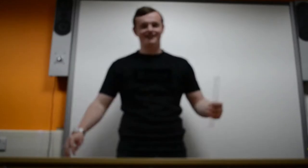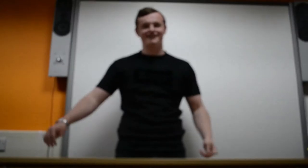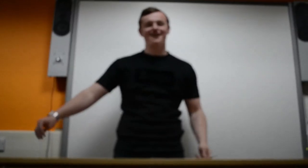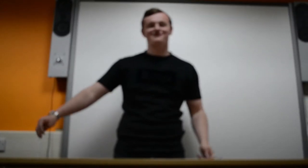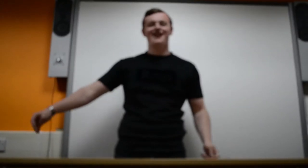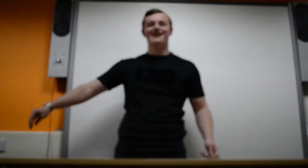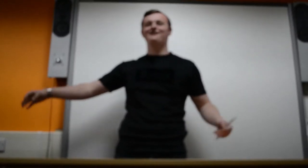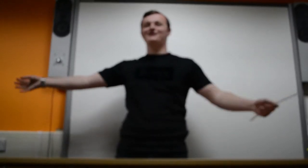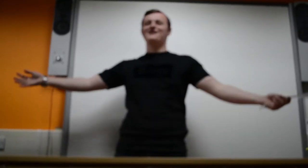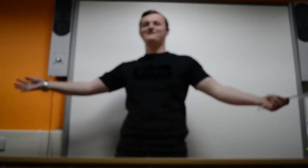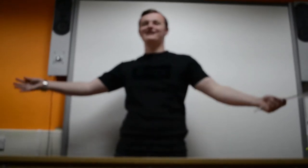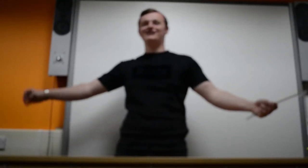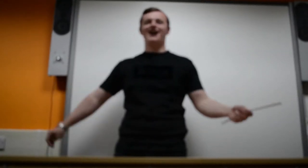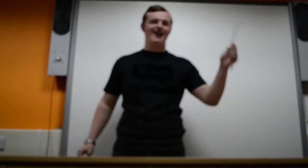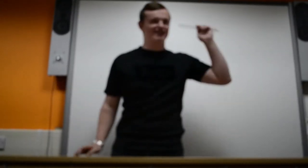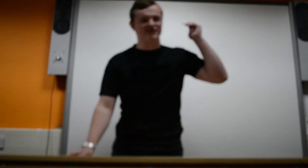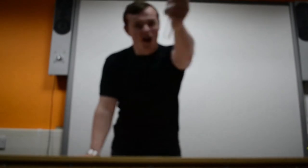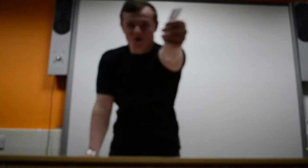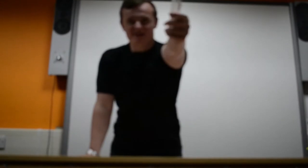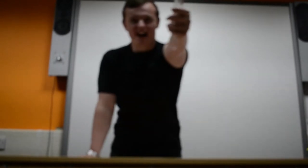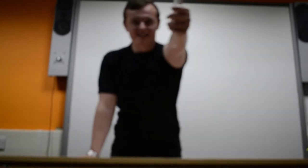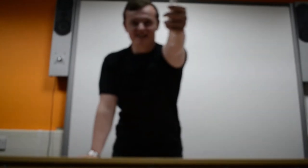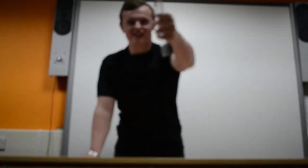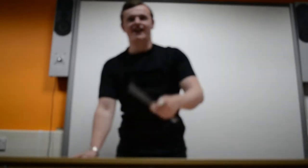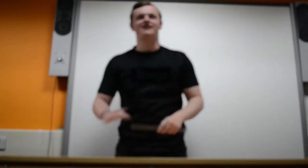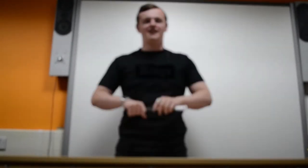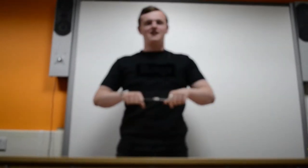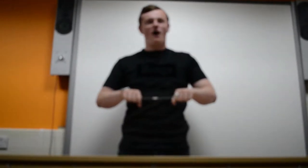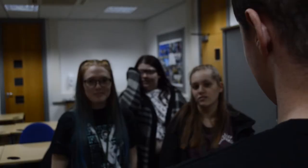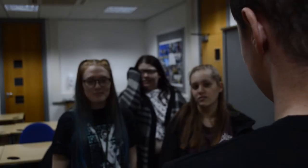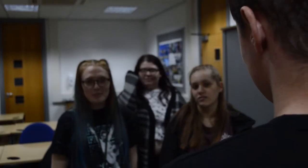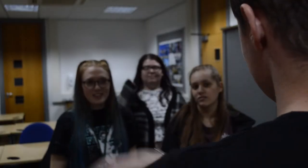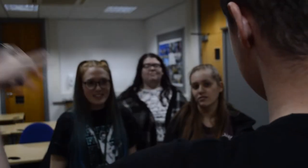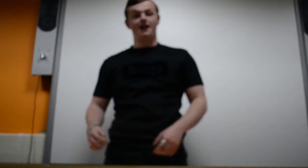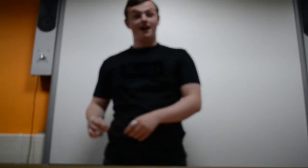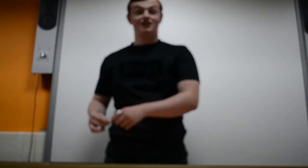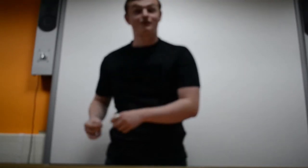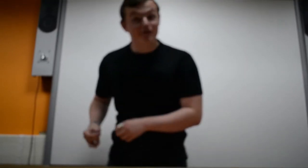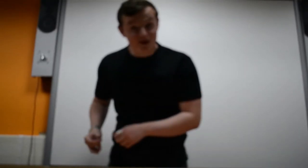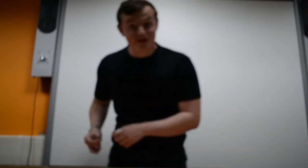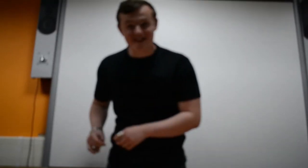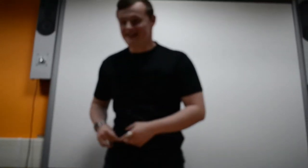Step right up. Don't be shy. No one likes a leather head. Move it! I got something for you, sonny.